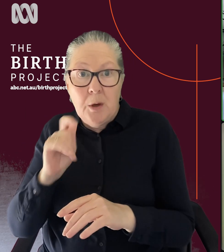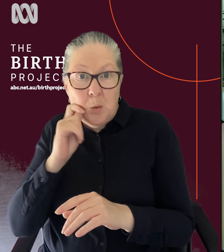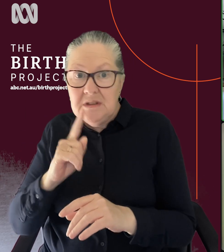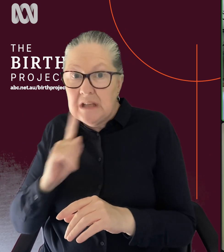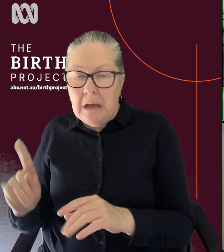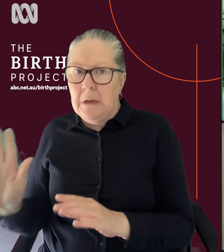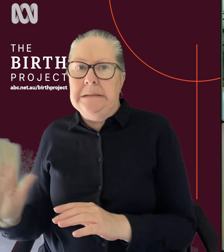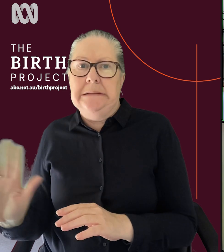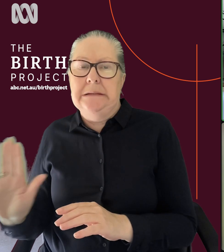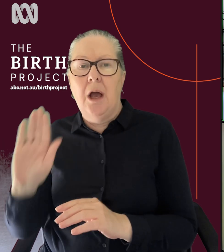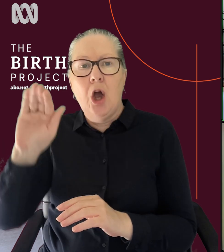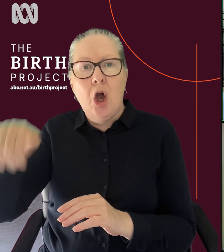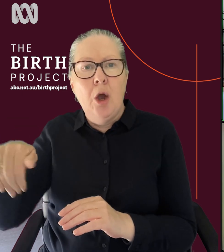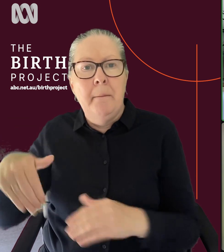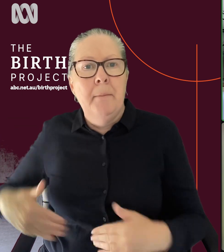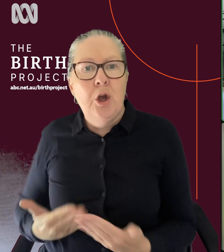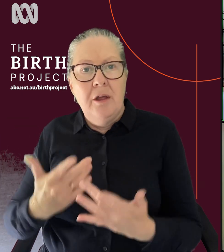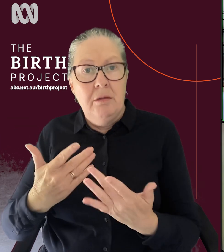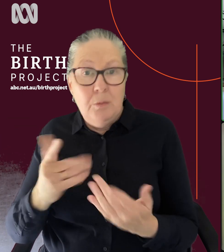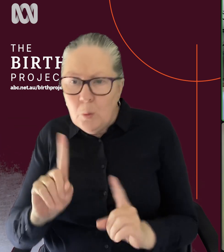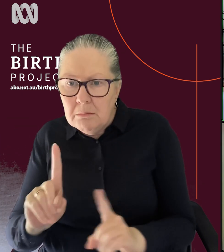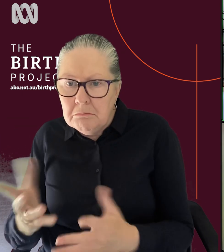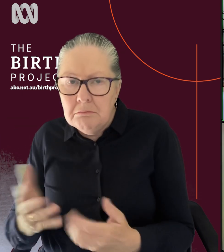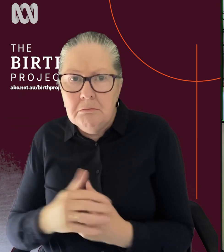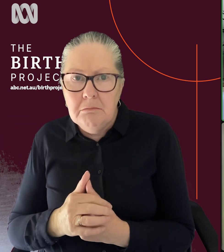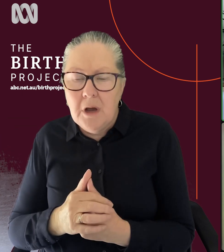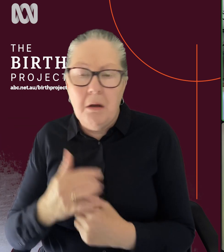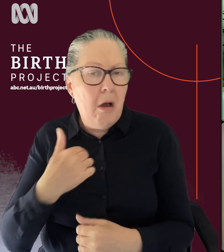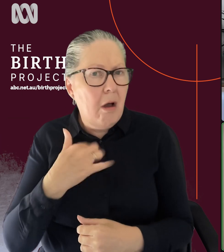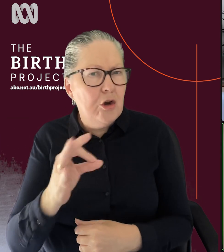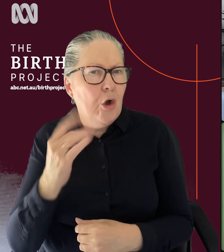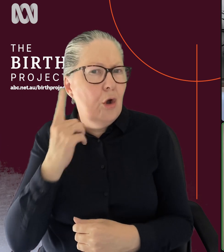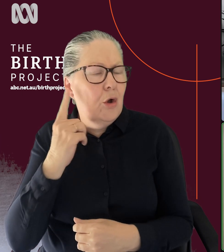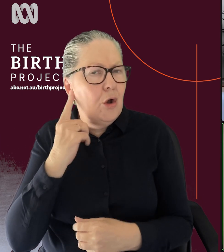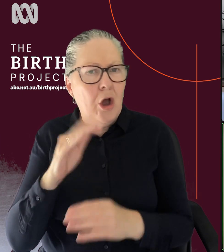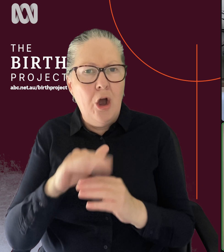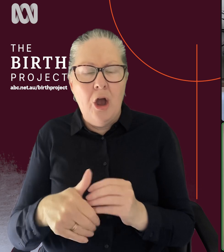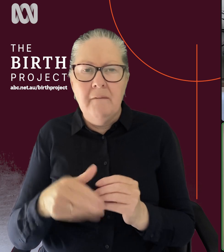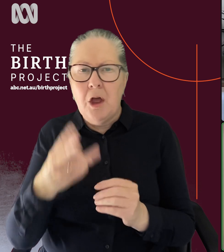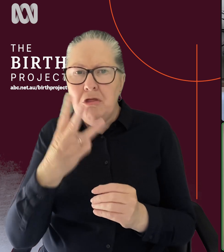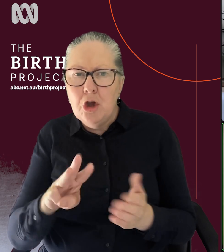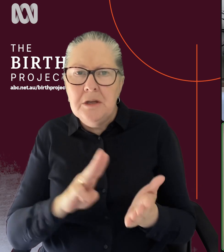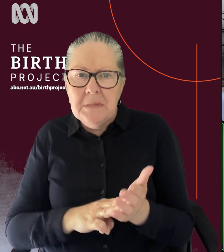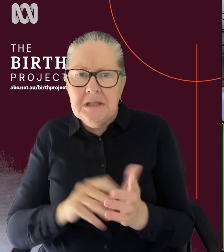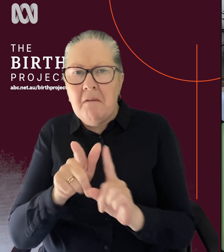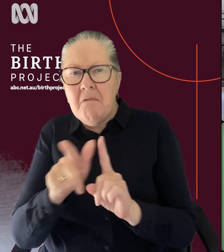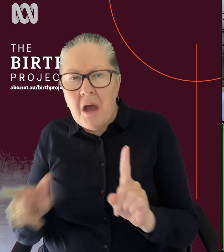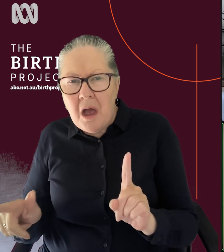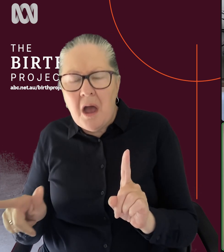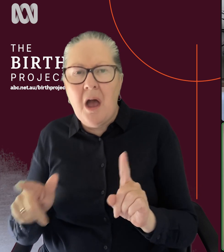advised to having a home birth if you're 30 minutes away from a hospital, say? I haven't heard of that specific kind of distance and time frame. But it is